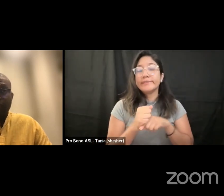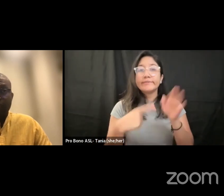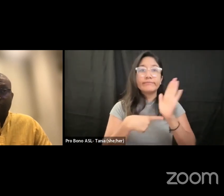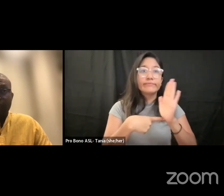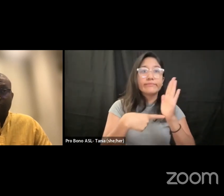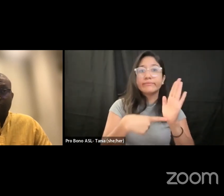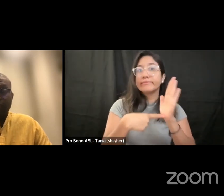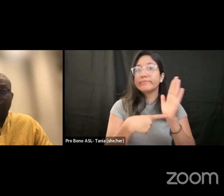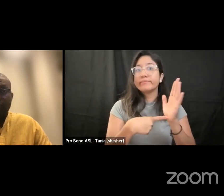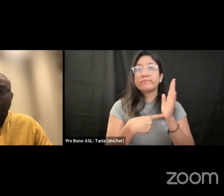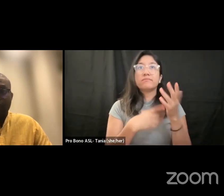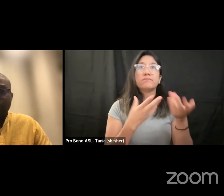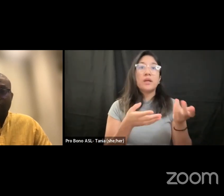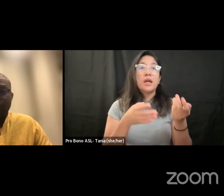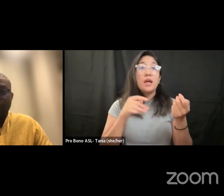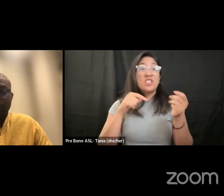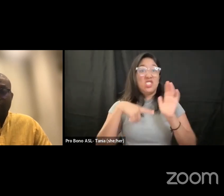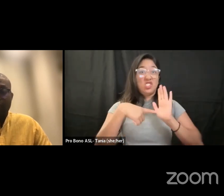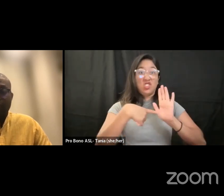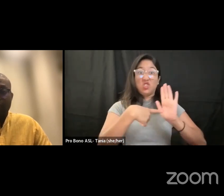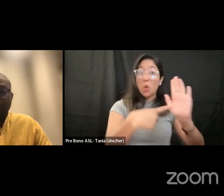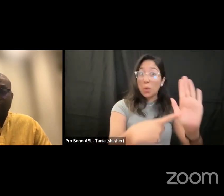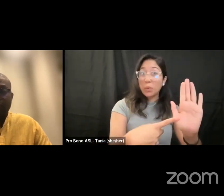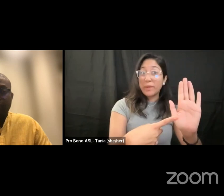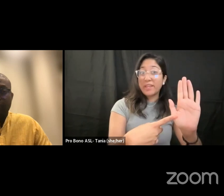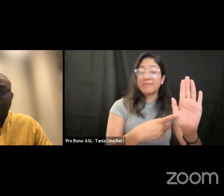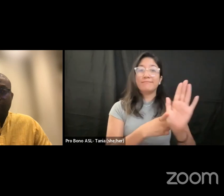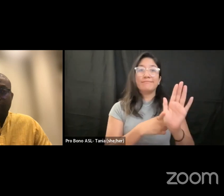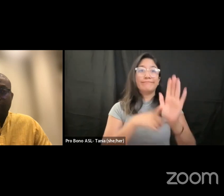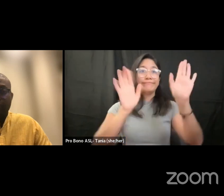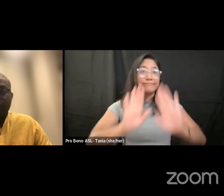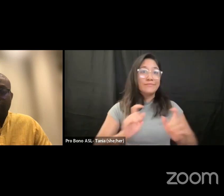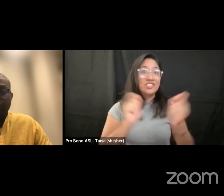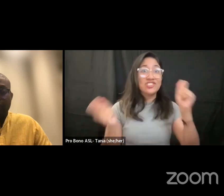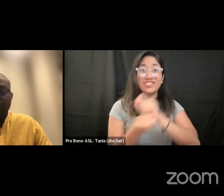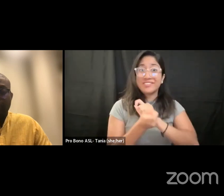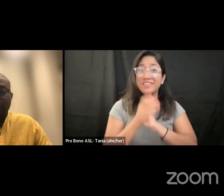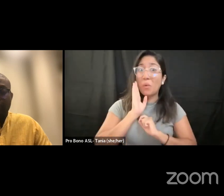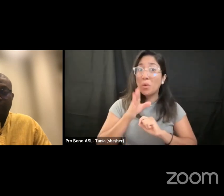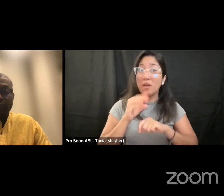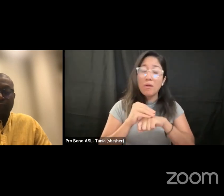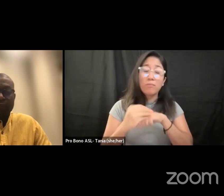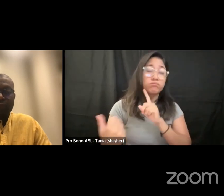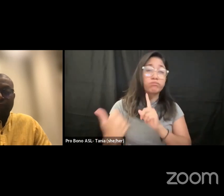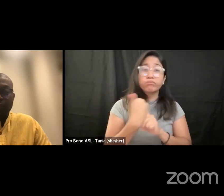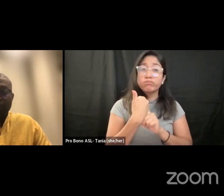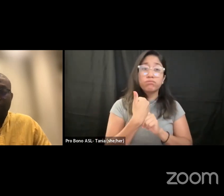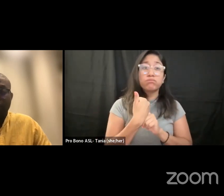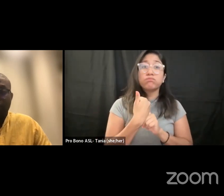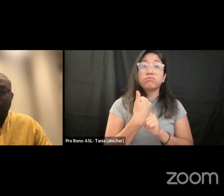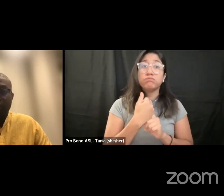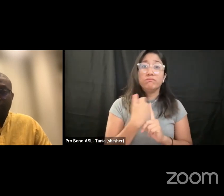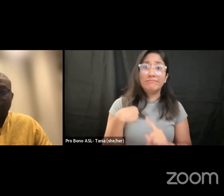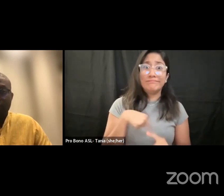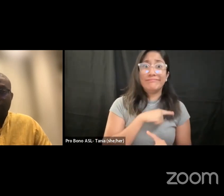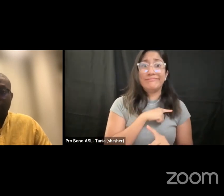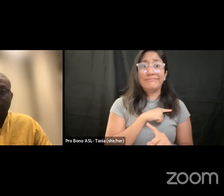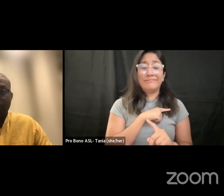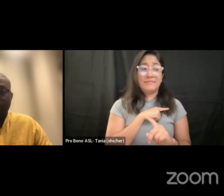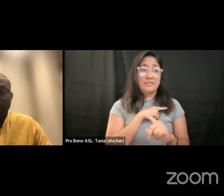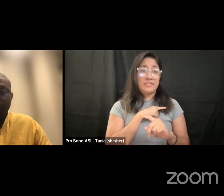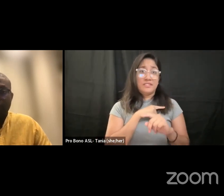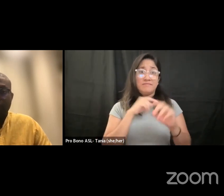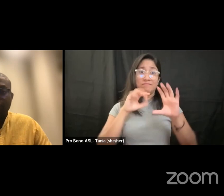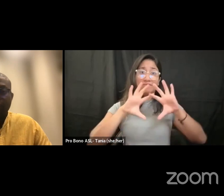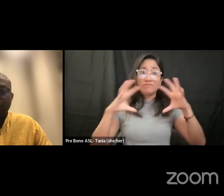climate change forward and saying that it affects as much um or should i say a lot of countries are